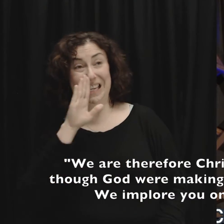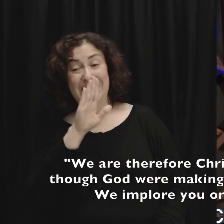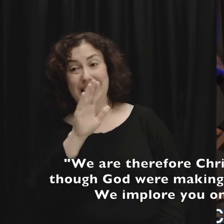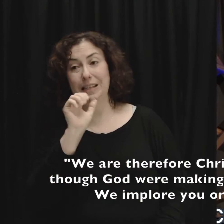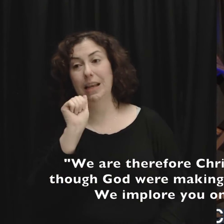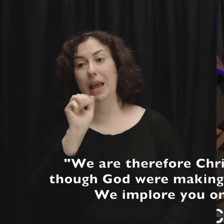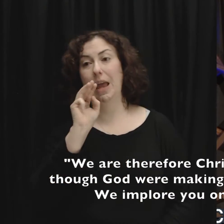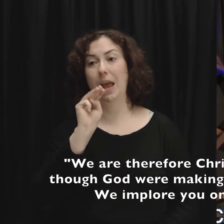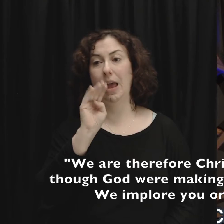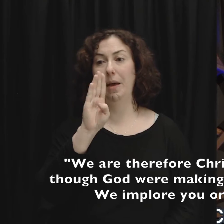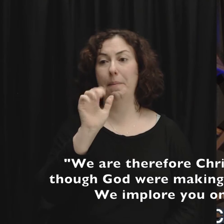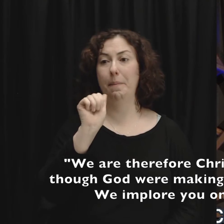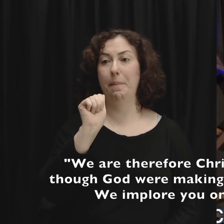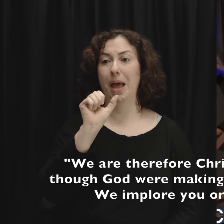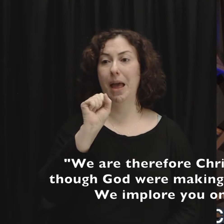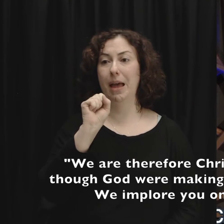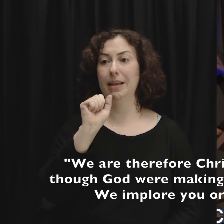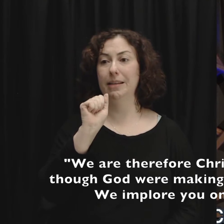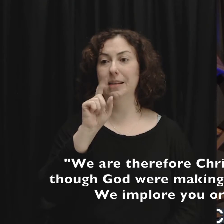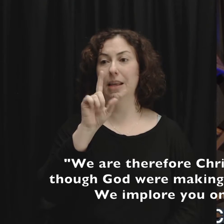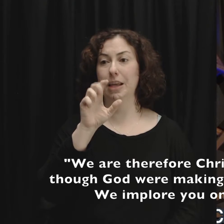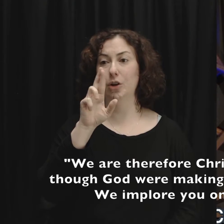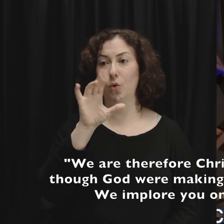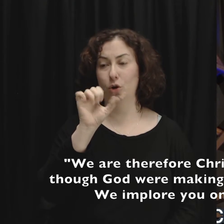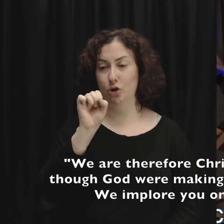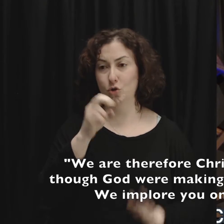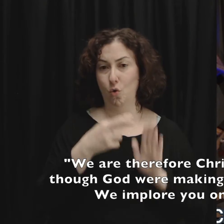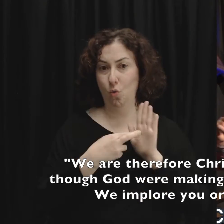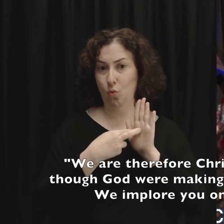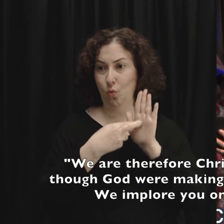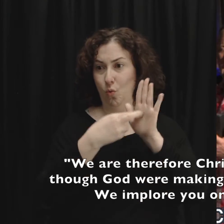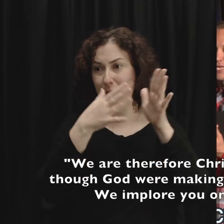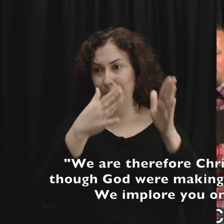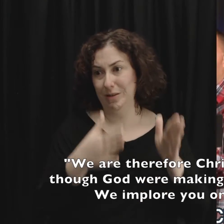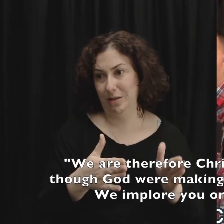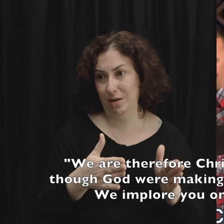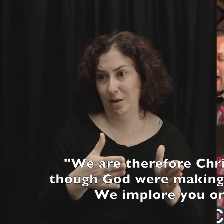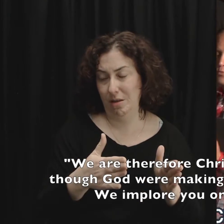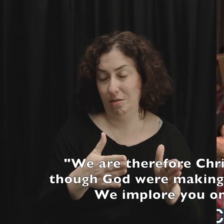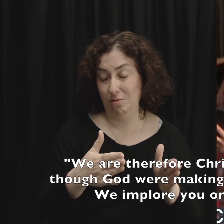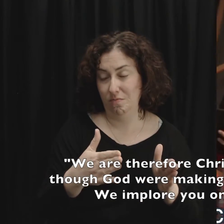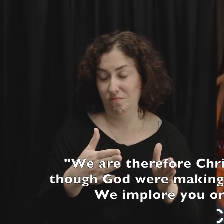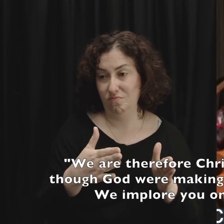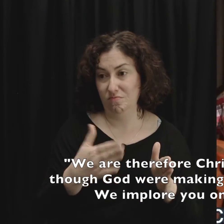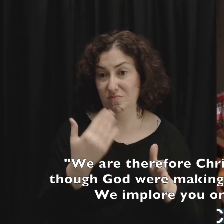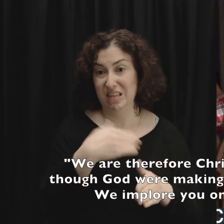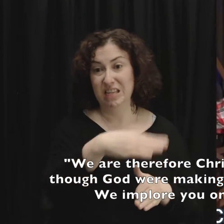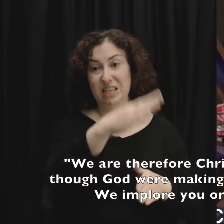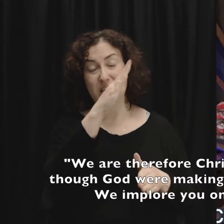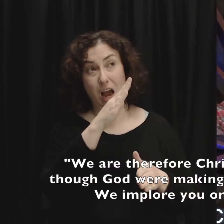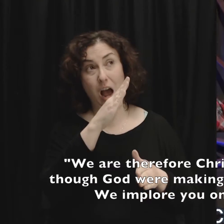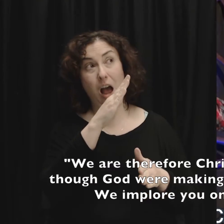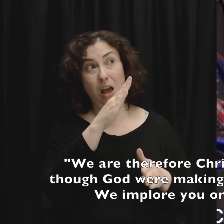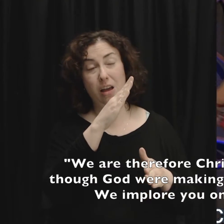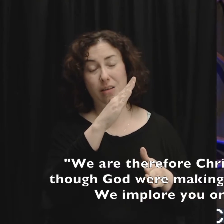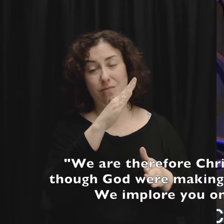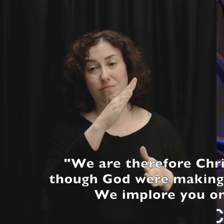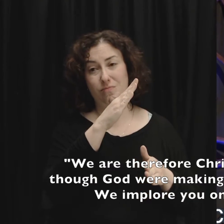Christ's ambassadors I'll come back to that as though God were making his appeal through us